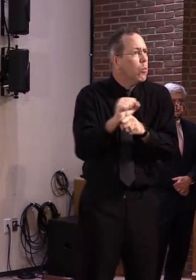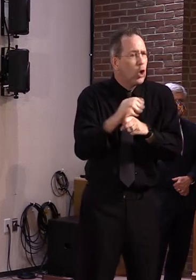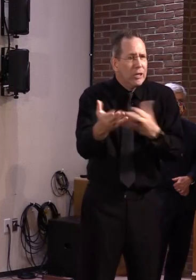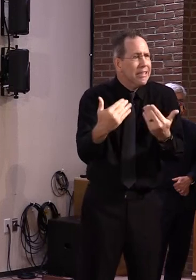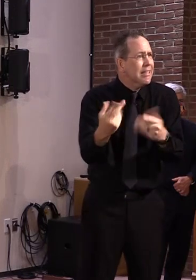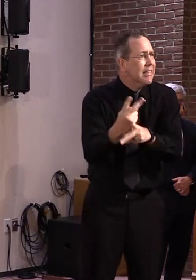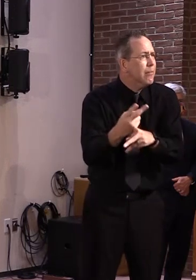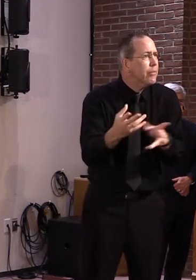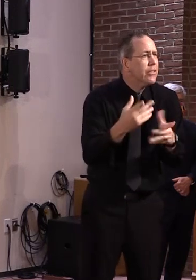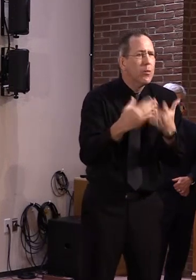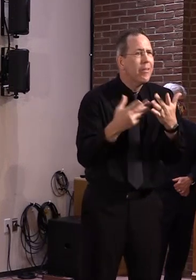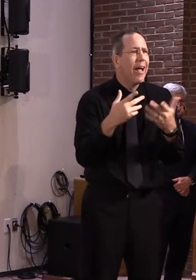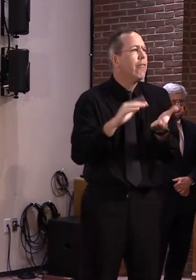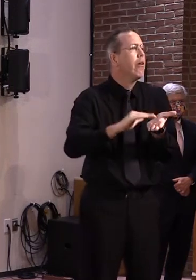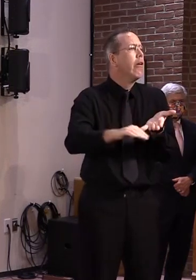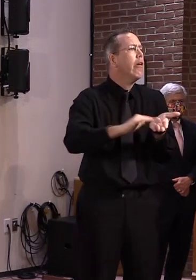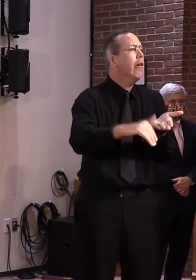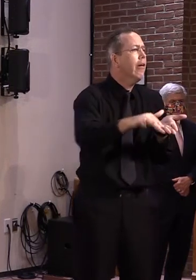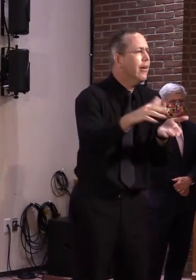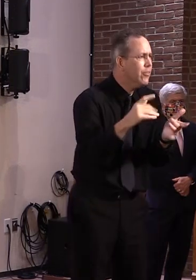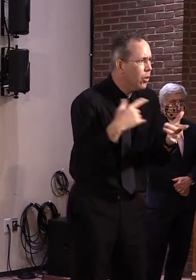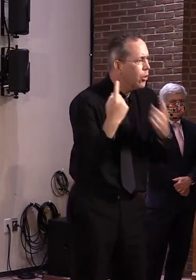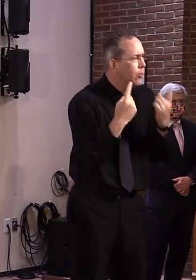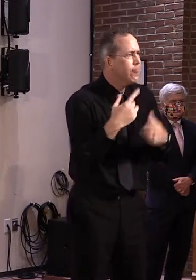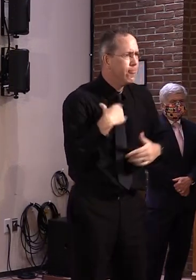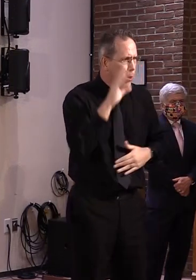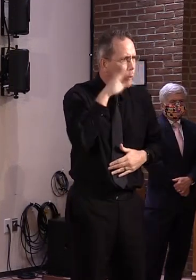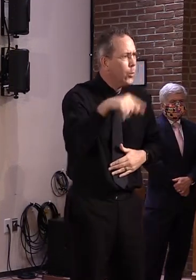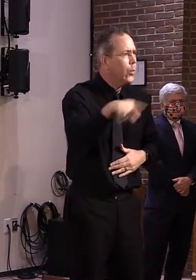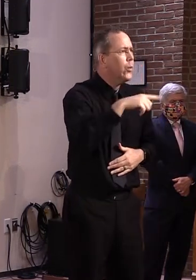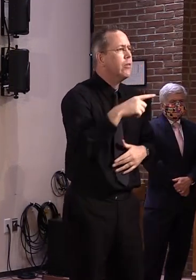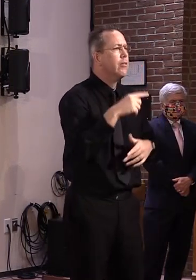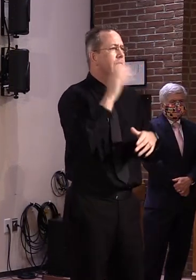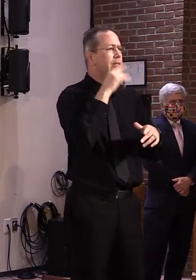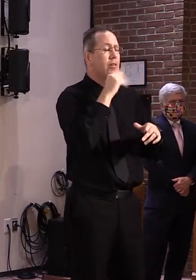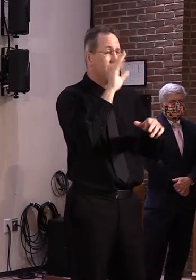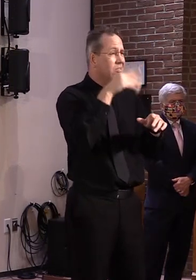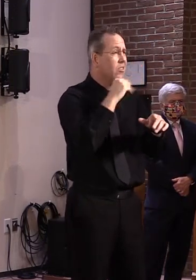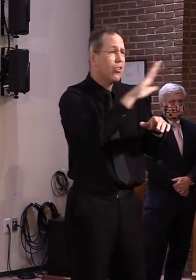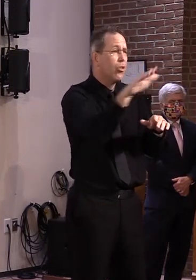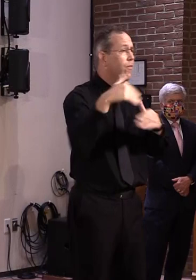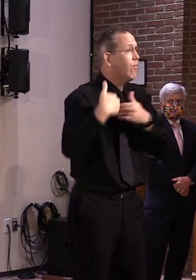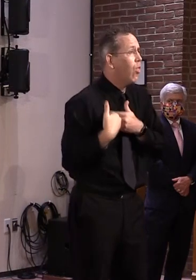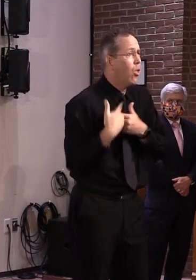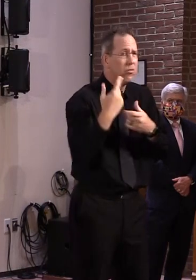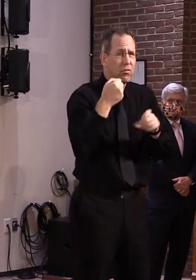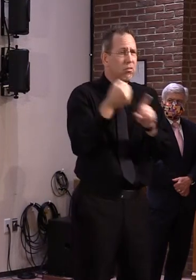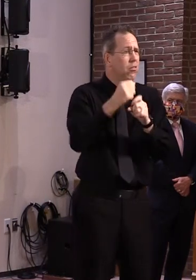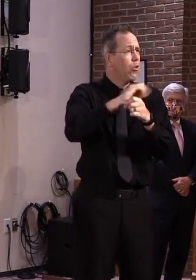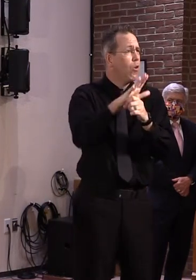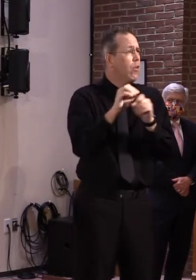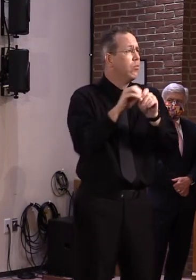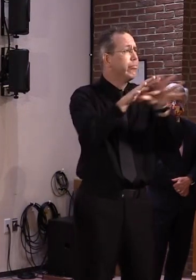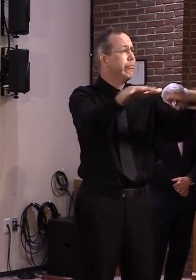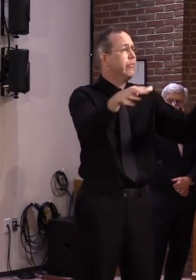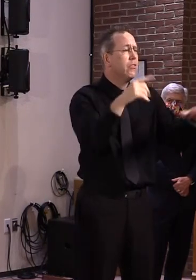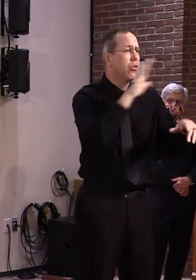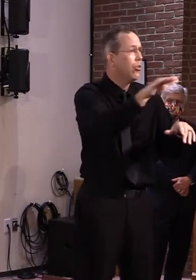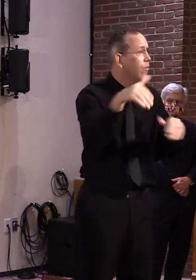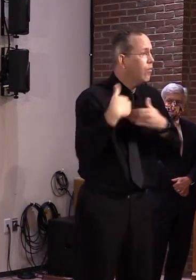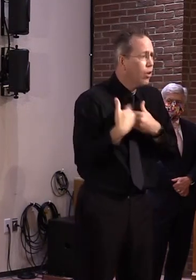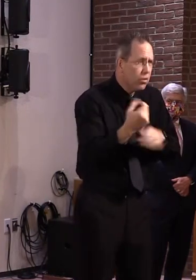pandemic has caused through no fault of your own. I helped grow a small business for over 30 years,